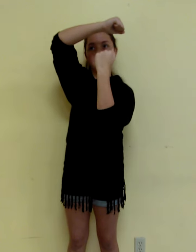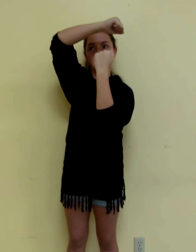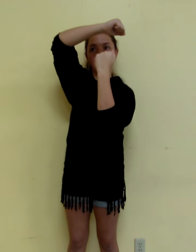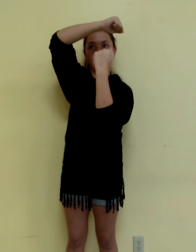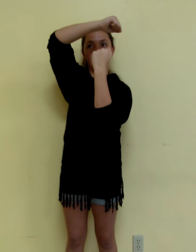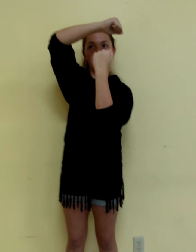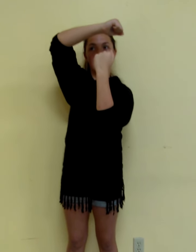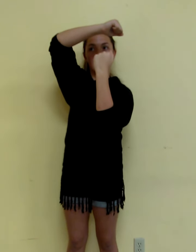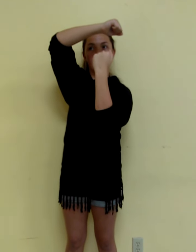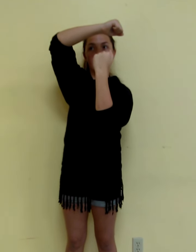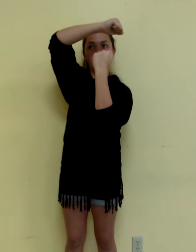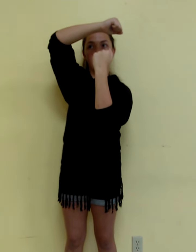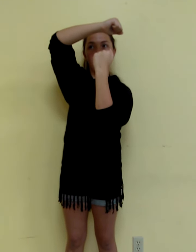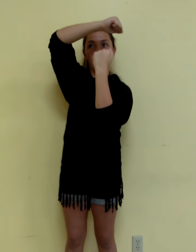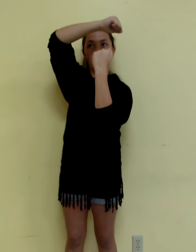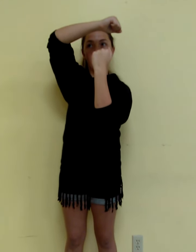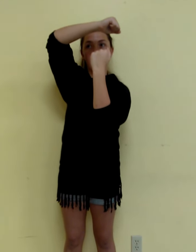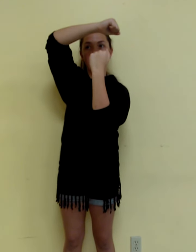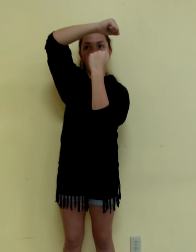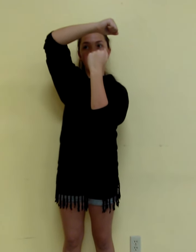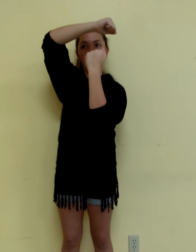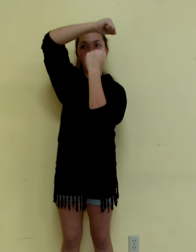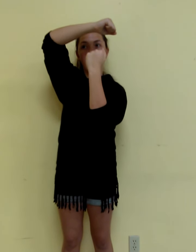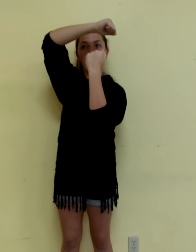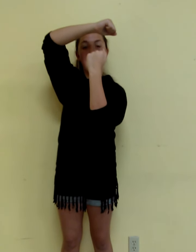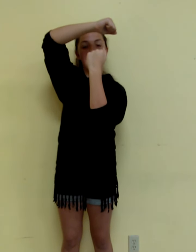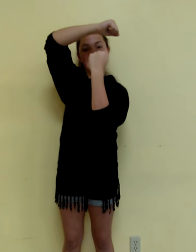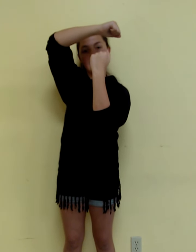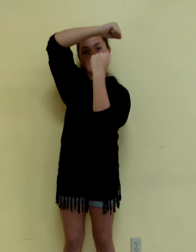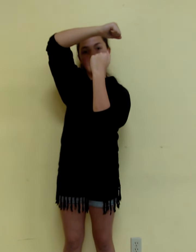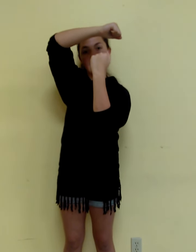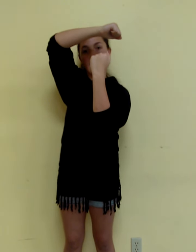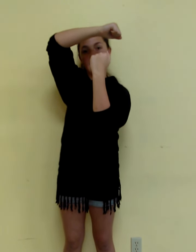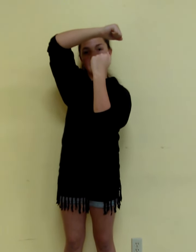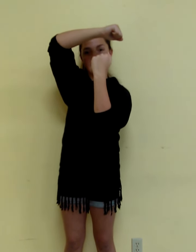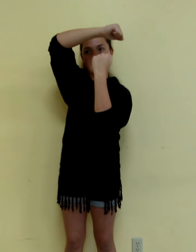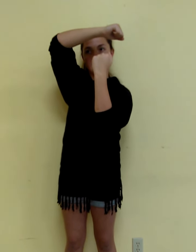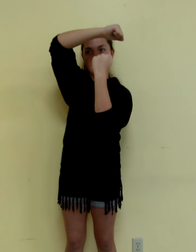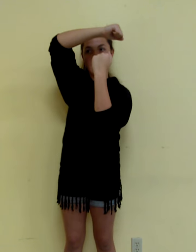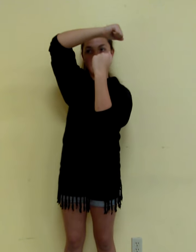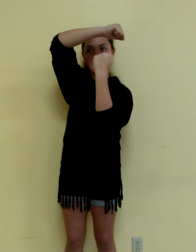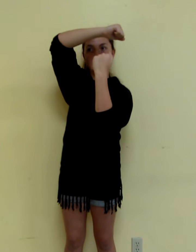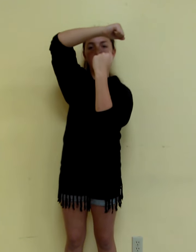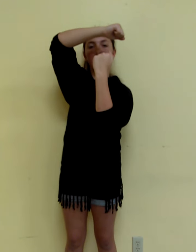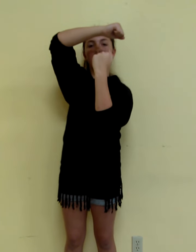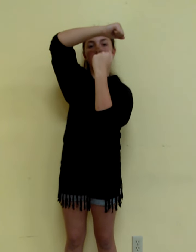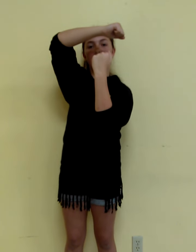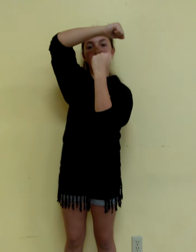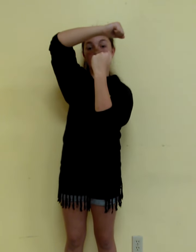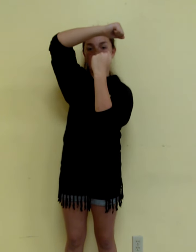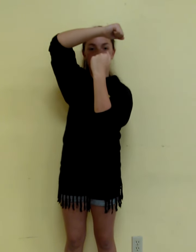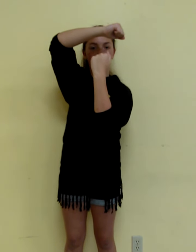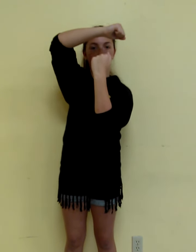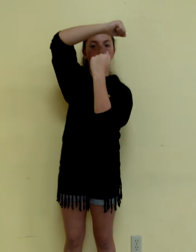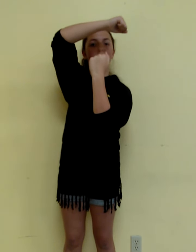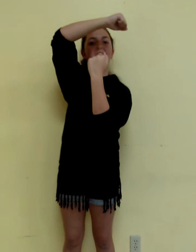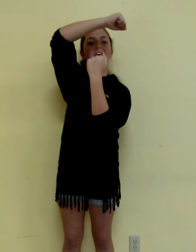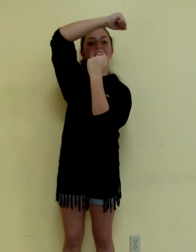formation you made for I, S, T, I, C, E, X, but it's an S. So I,